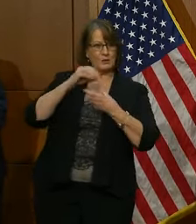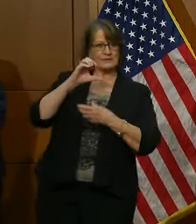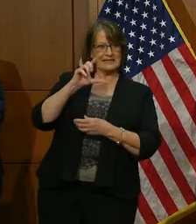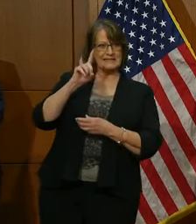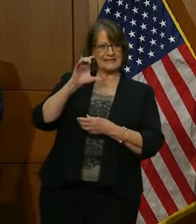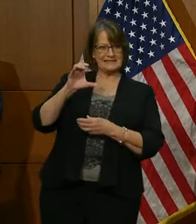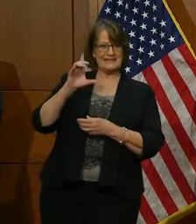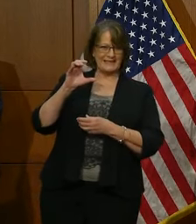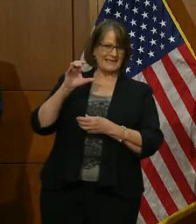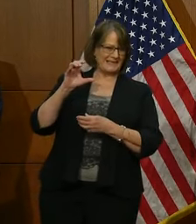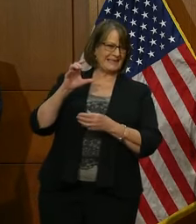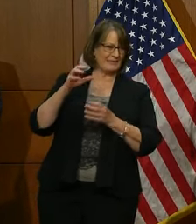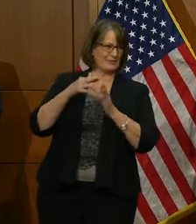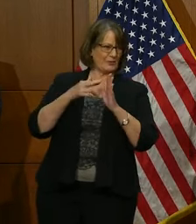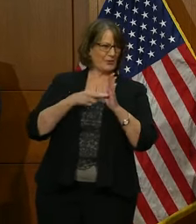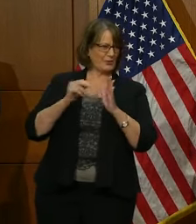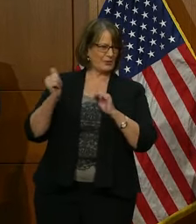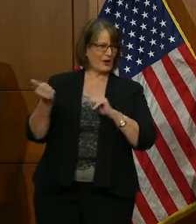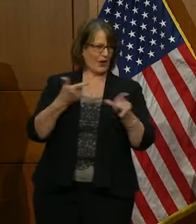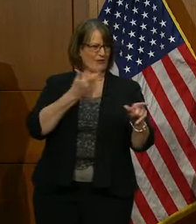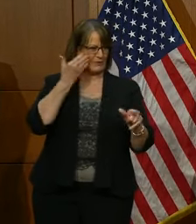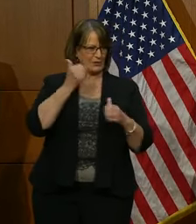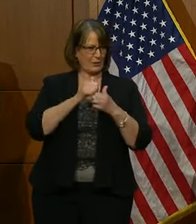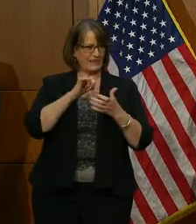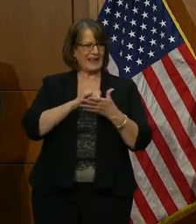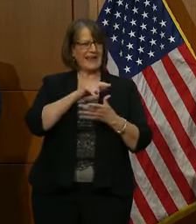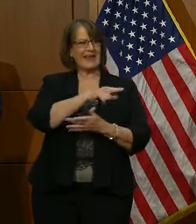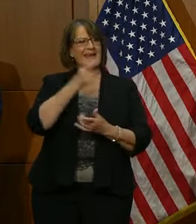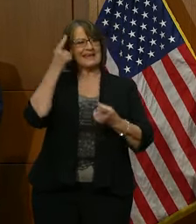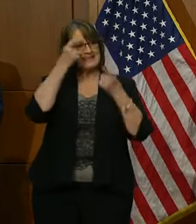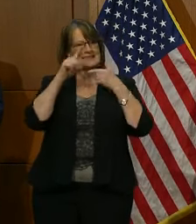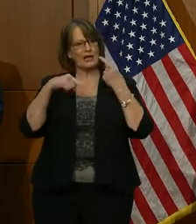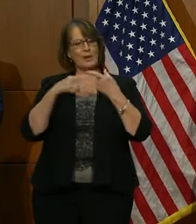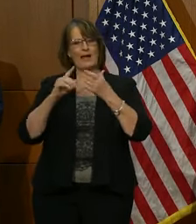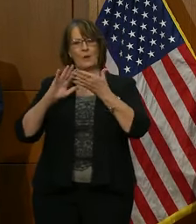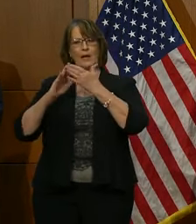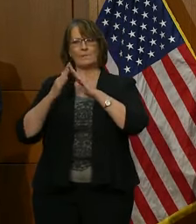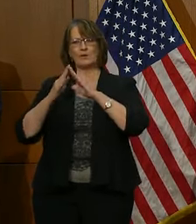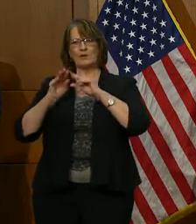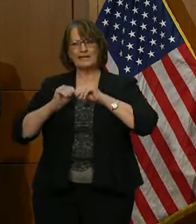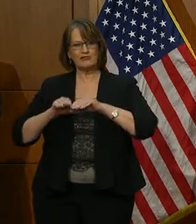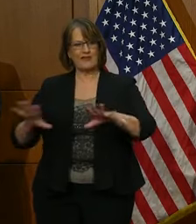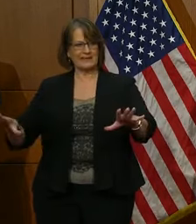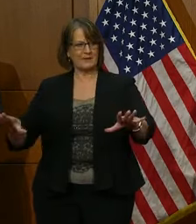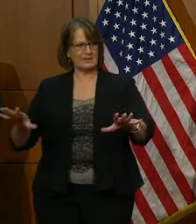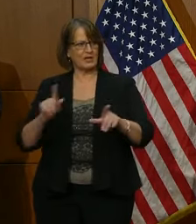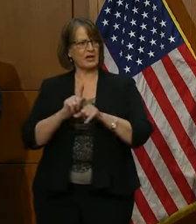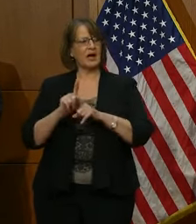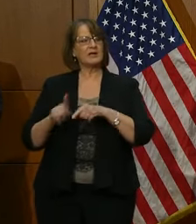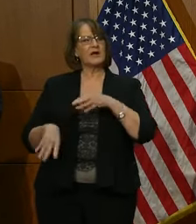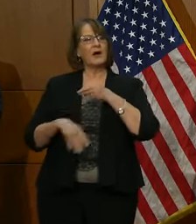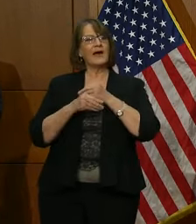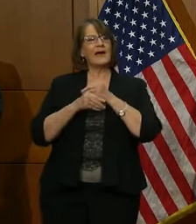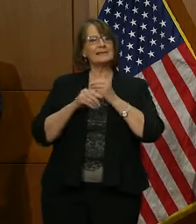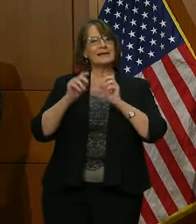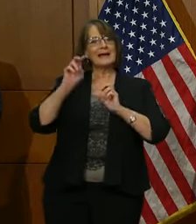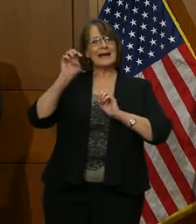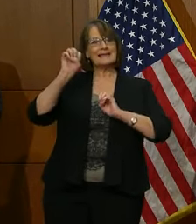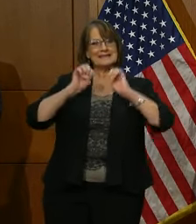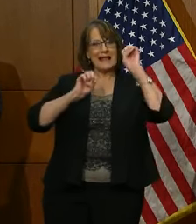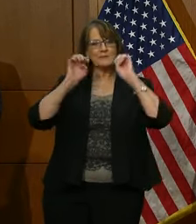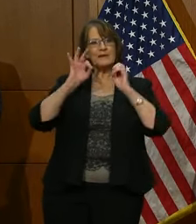well familiar with and make sure that they consider community transmission. But it also adds an assessment of a school's